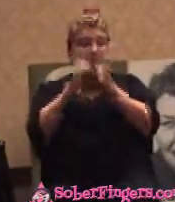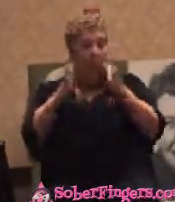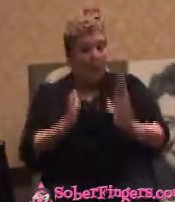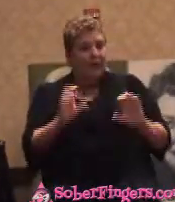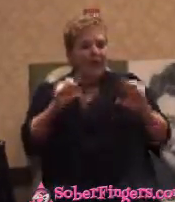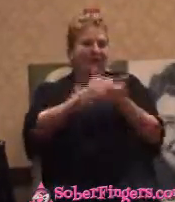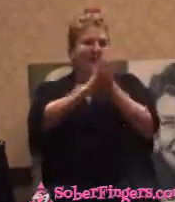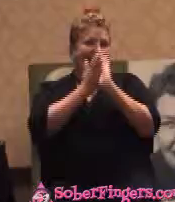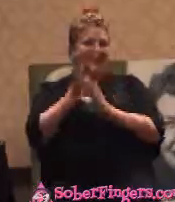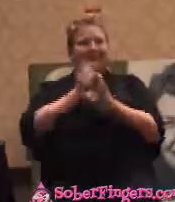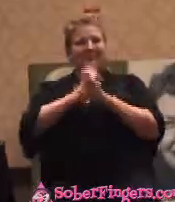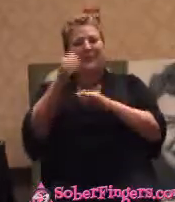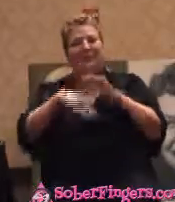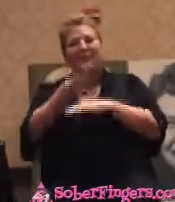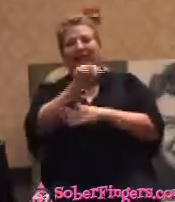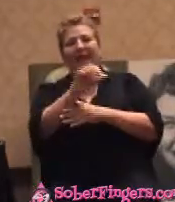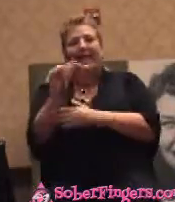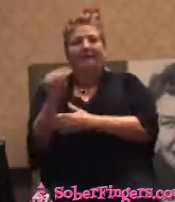I'm the adult spouse of an animal.